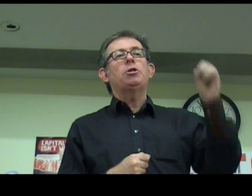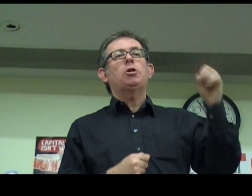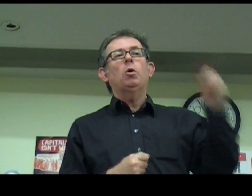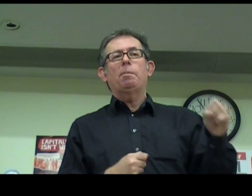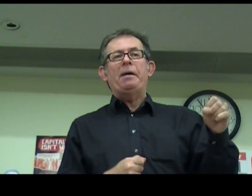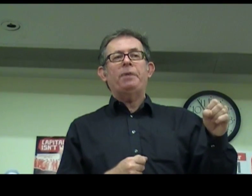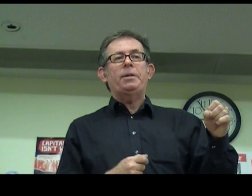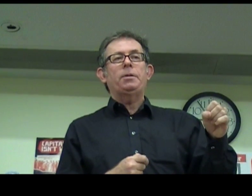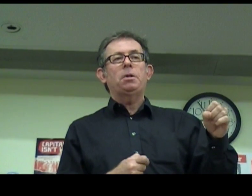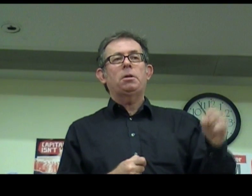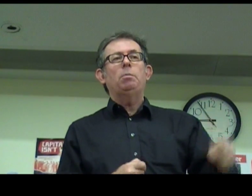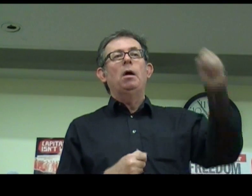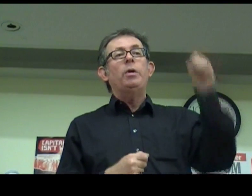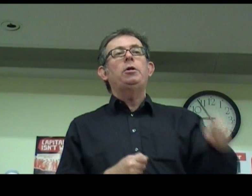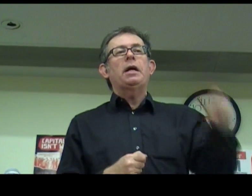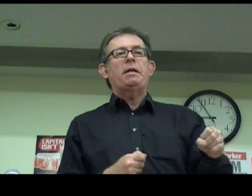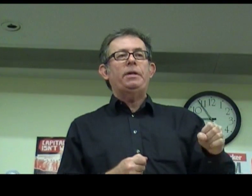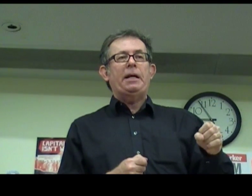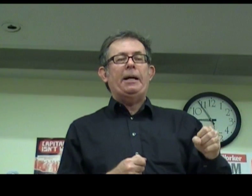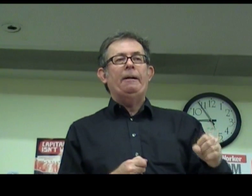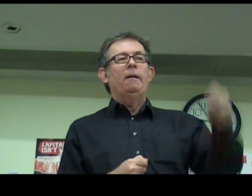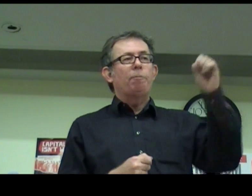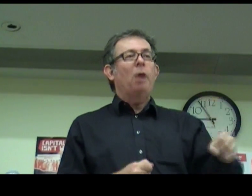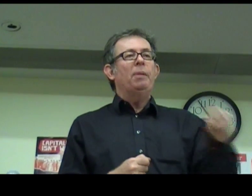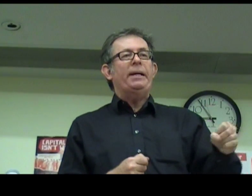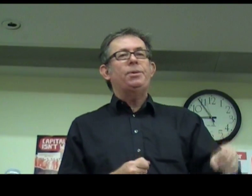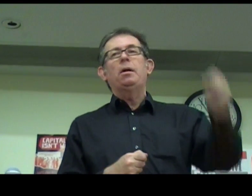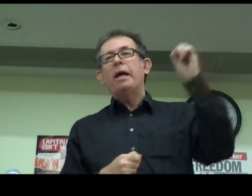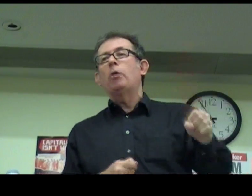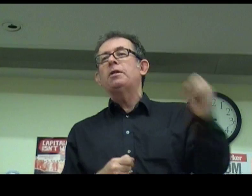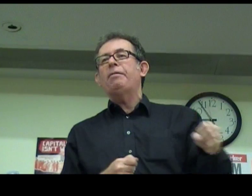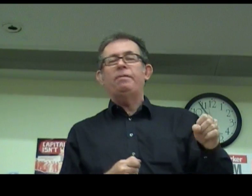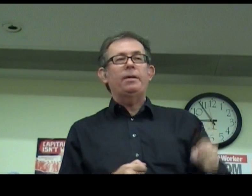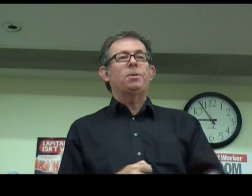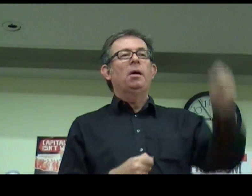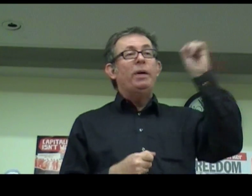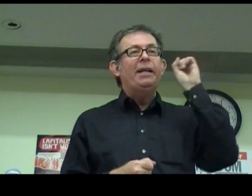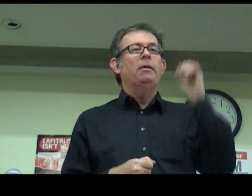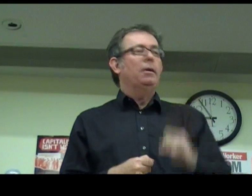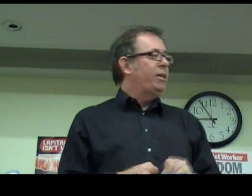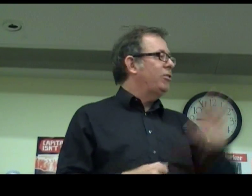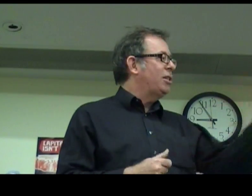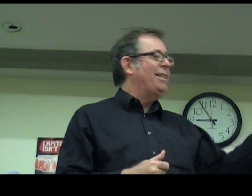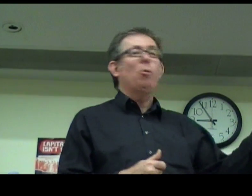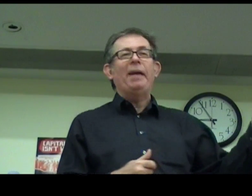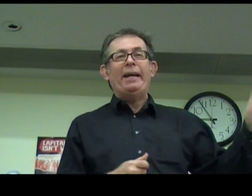just talk about fighting the system, we do that every day. The problem is, they're not enough of us. We don't just need your money,